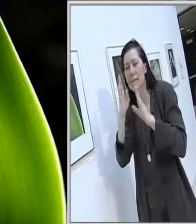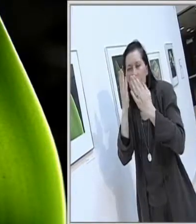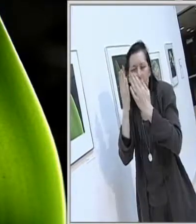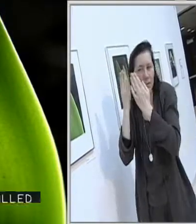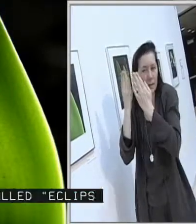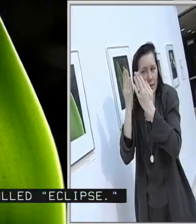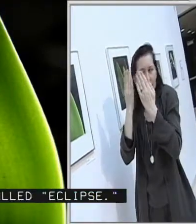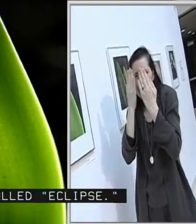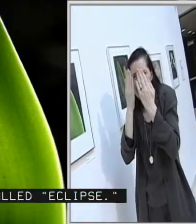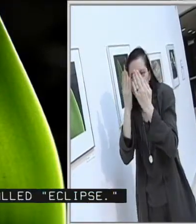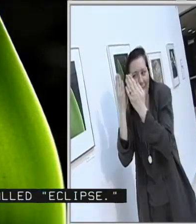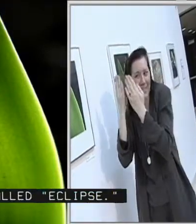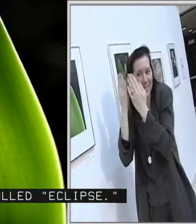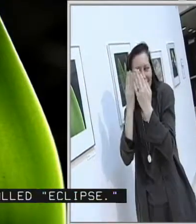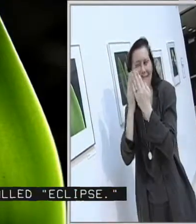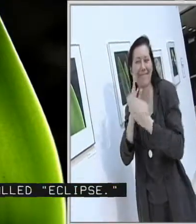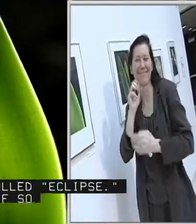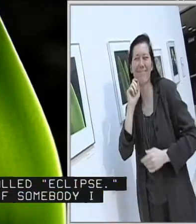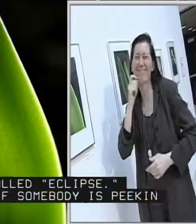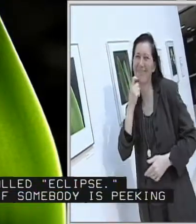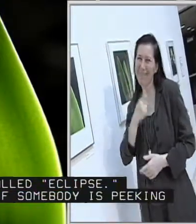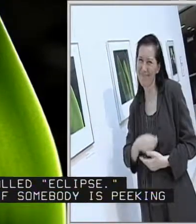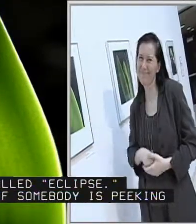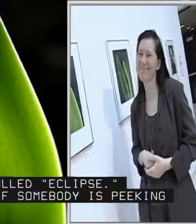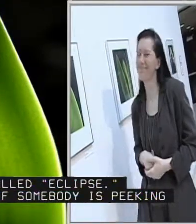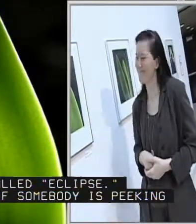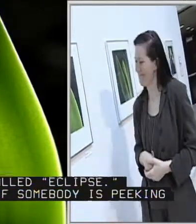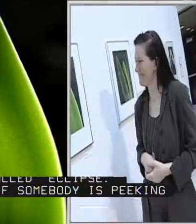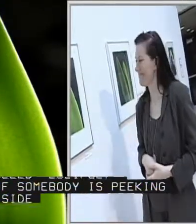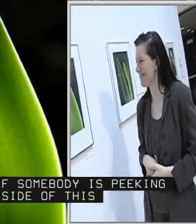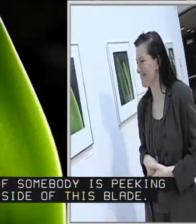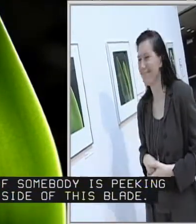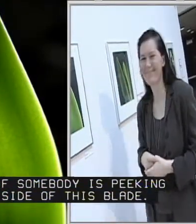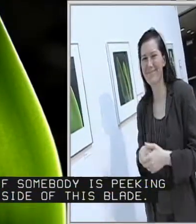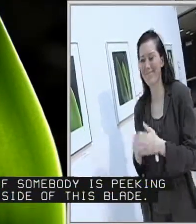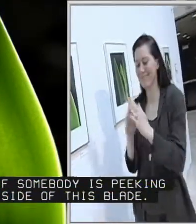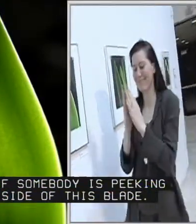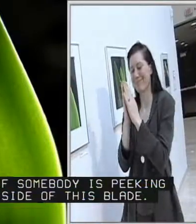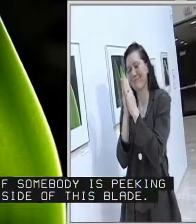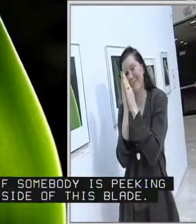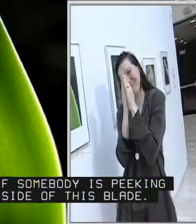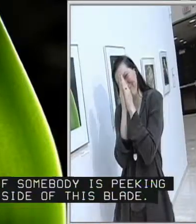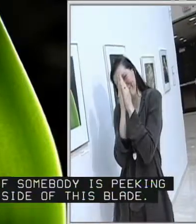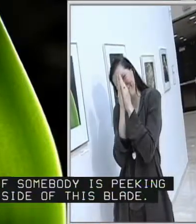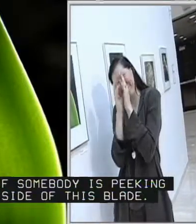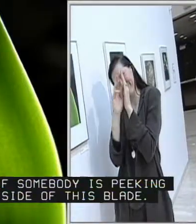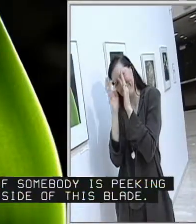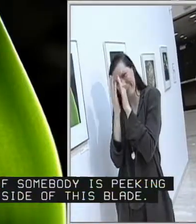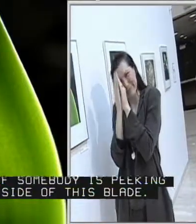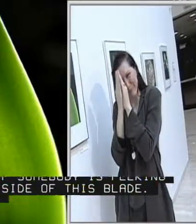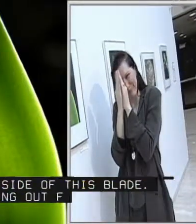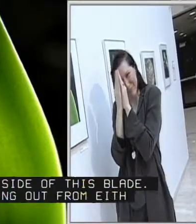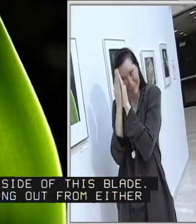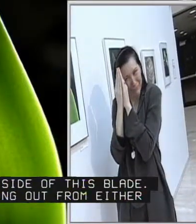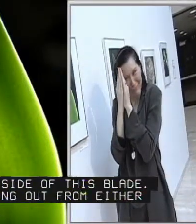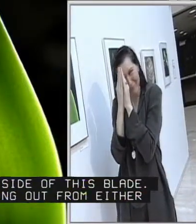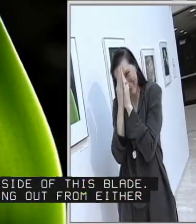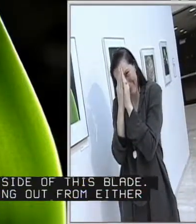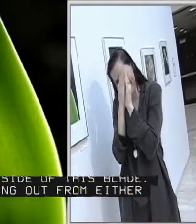This is called eclipse. It's as if somebody's peeking on either side of this blade. Just peeking out from either